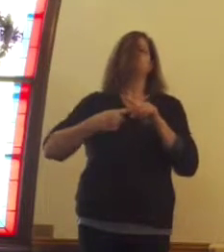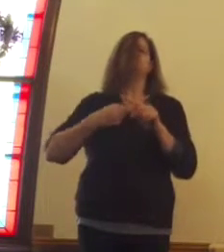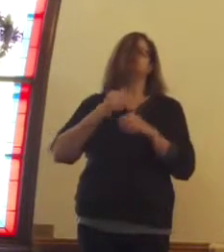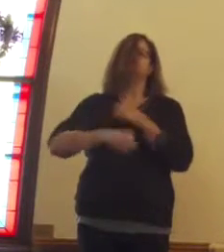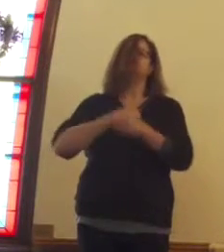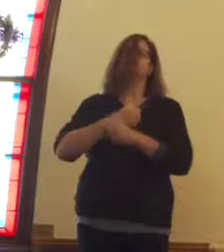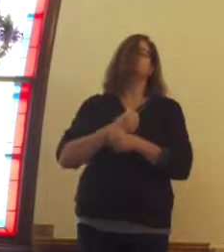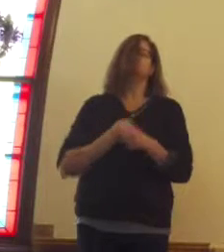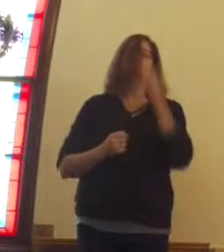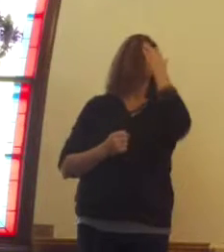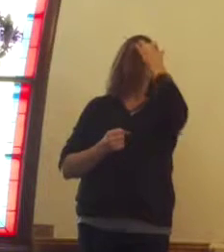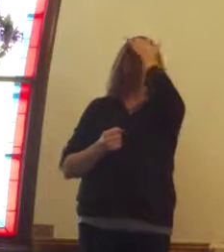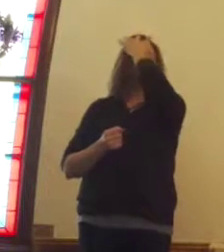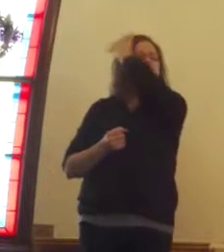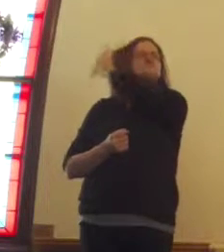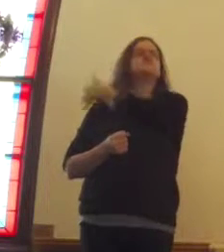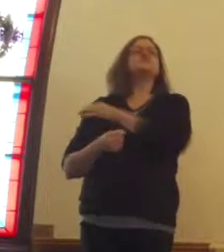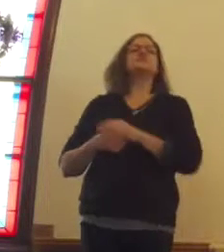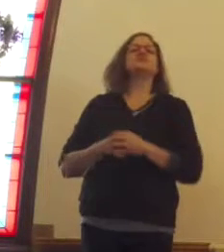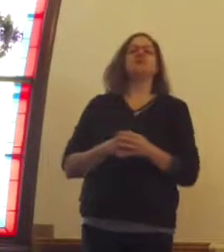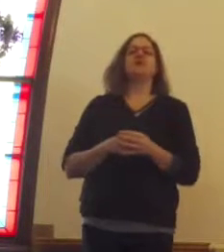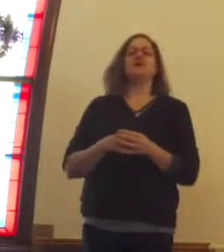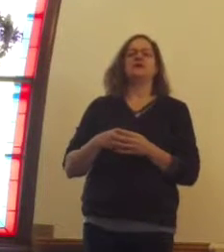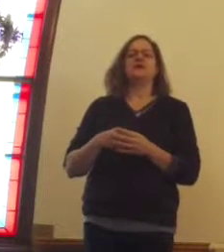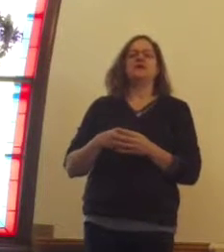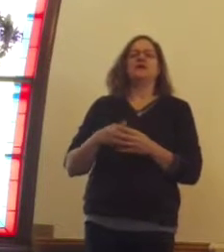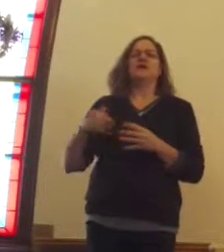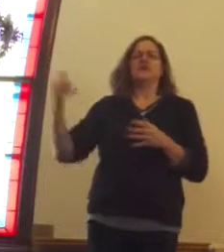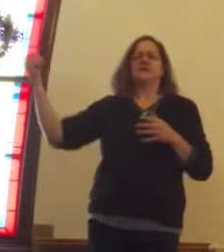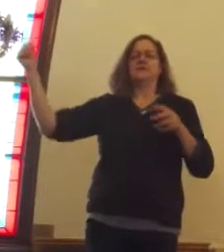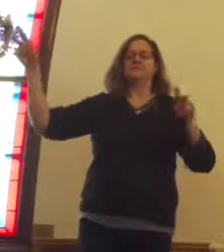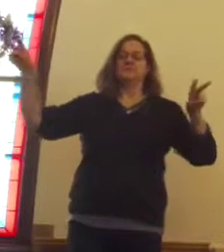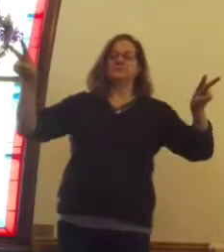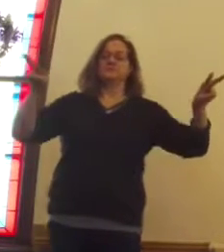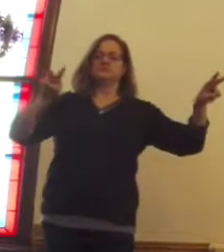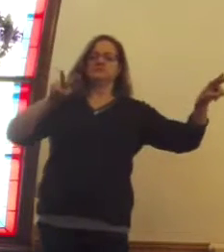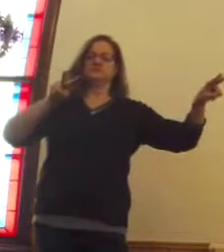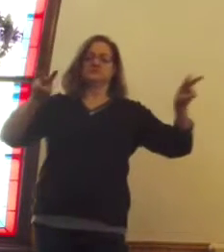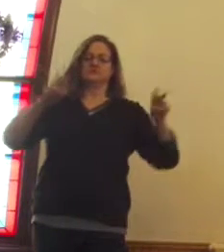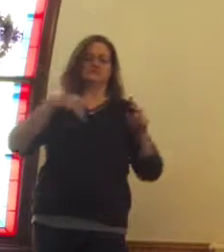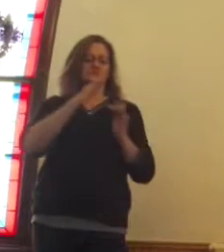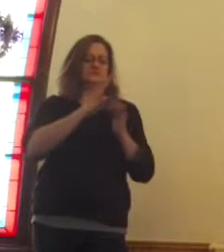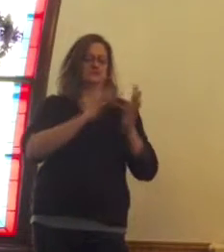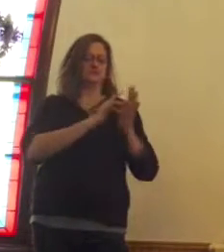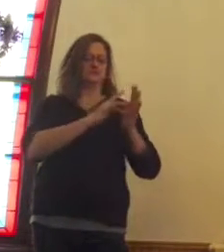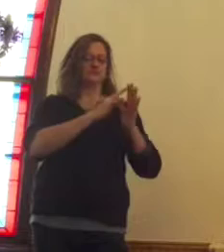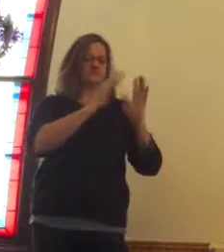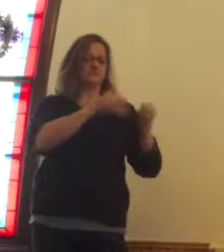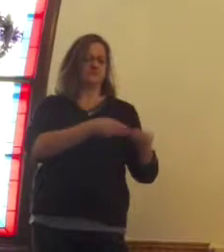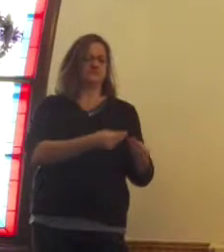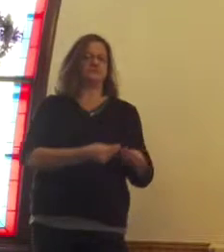God lays aside the throne and through Jesus becomes one of us.